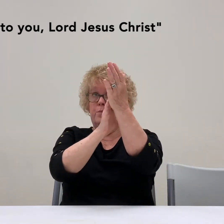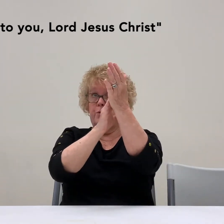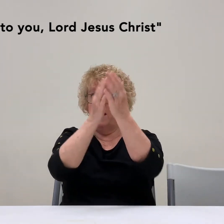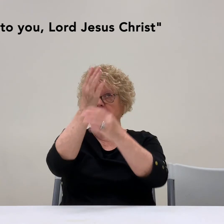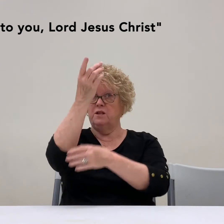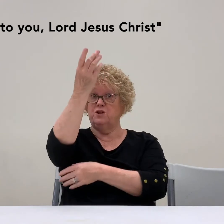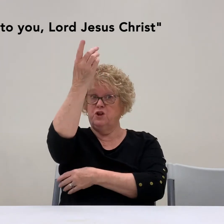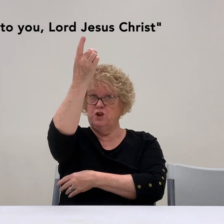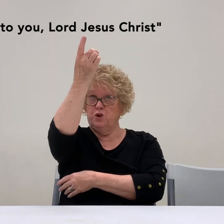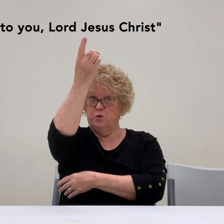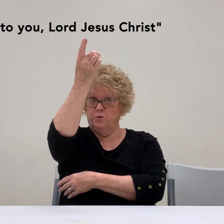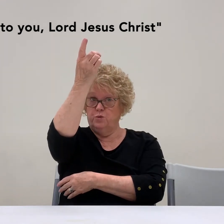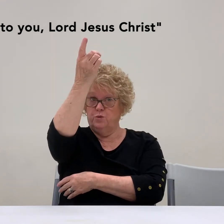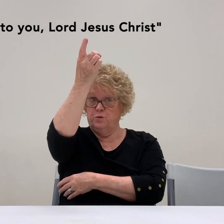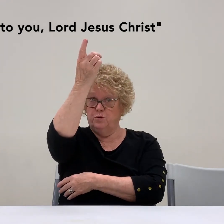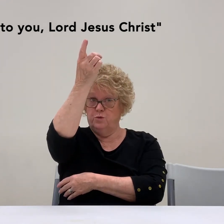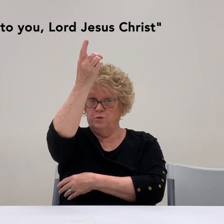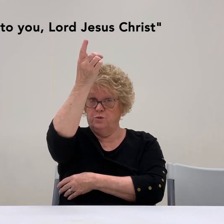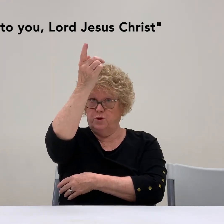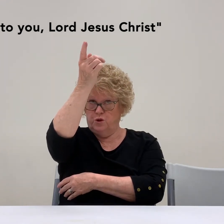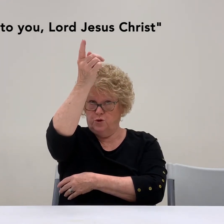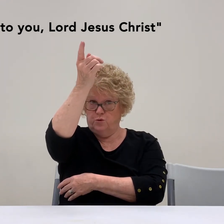Praise to you. You.